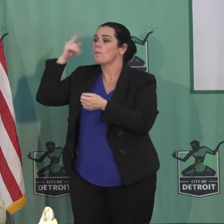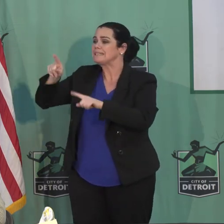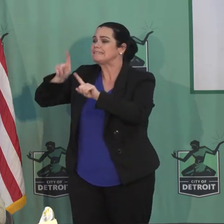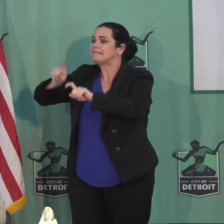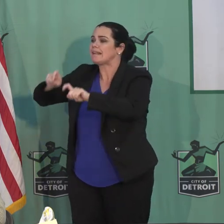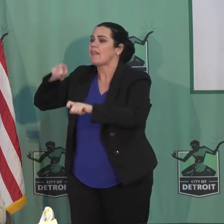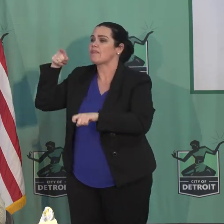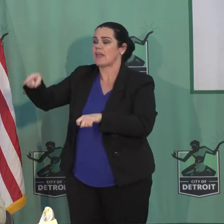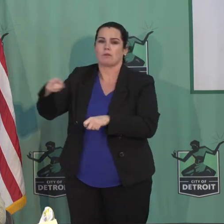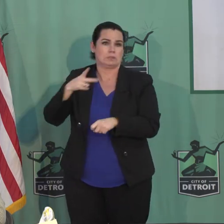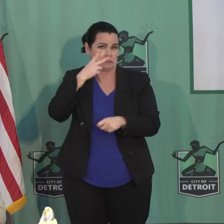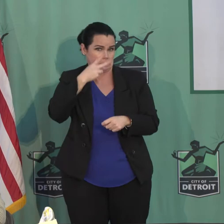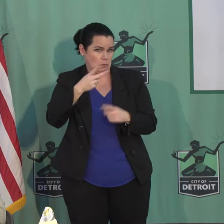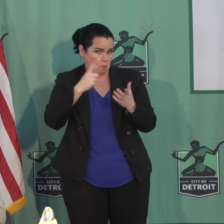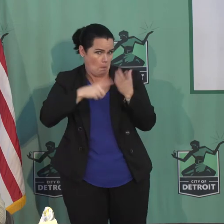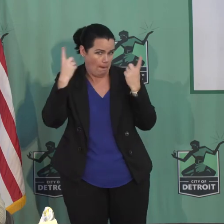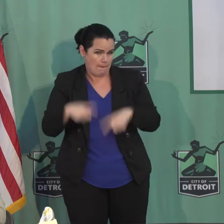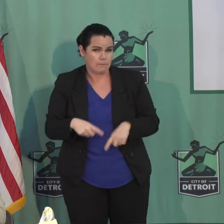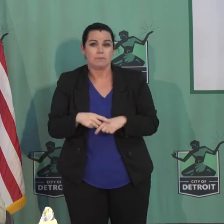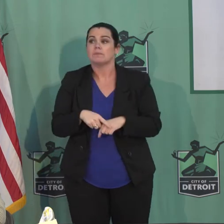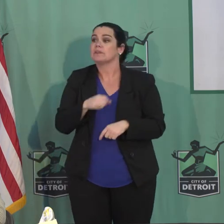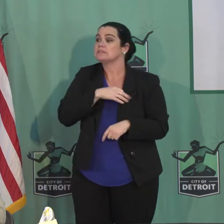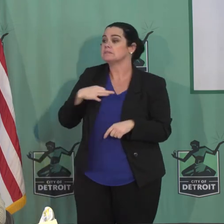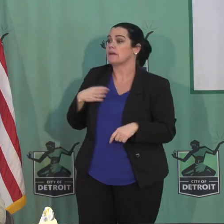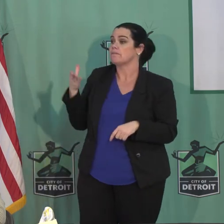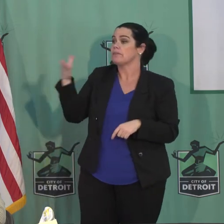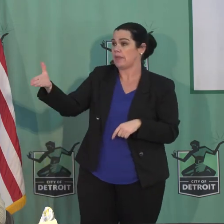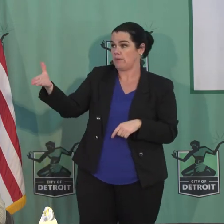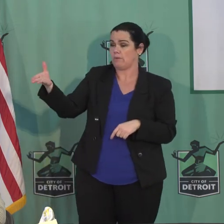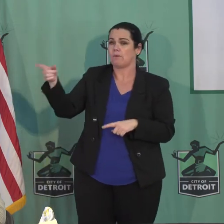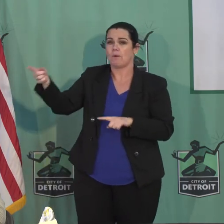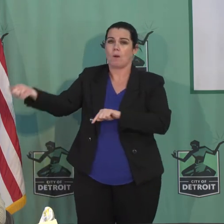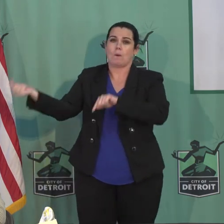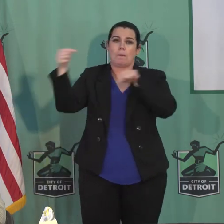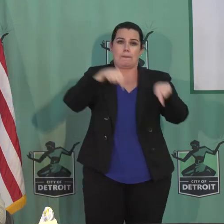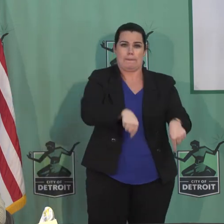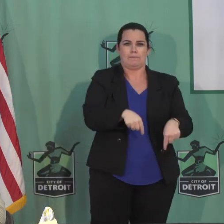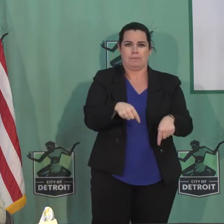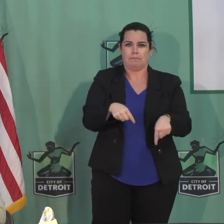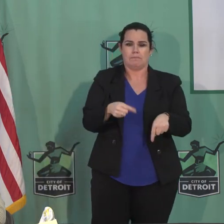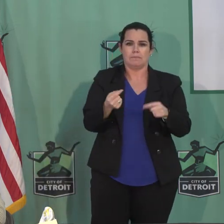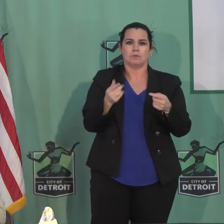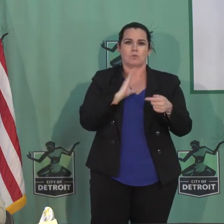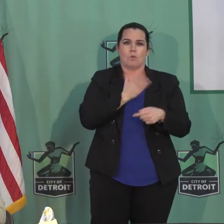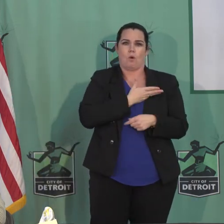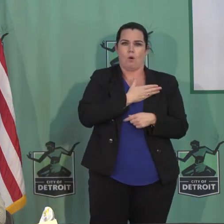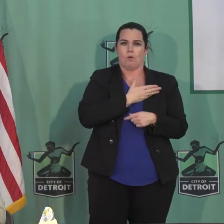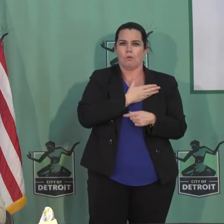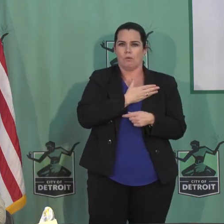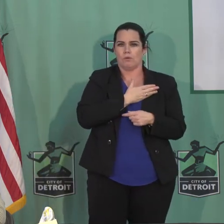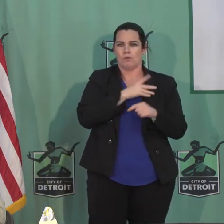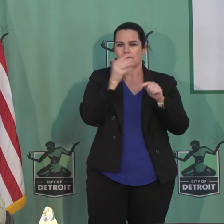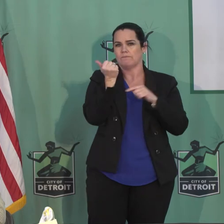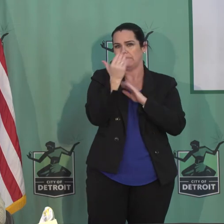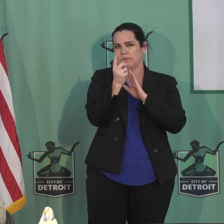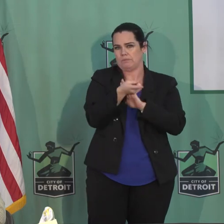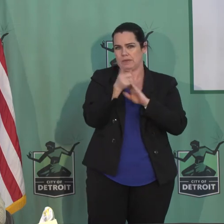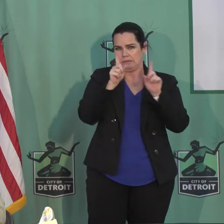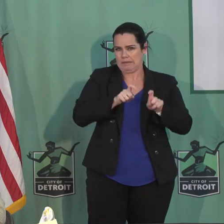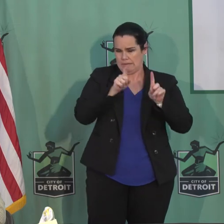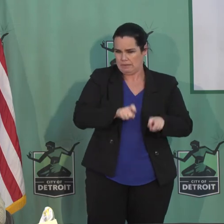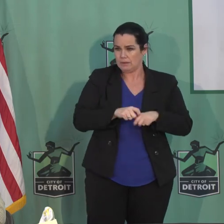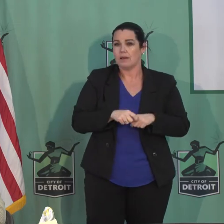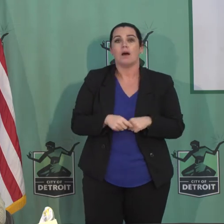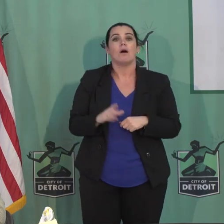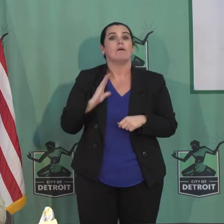The staff members of the nursing home are coming to our 15-minute testing center. Our volunteer medical